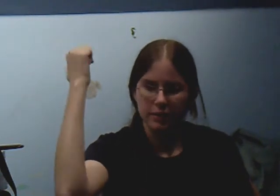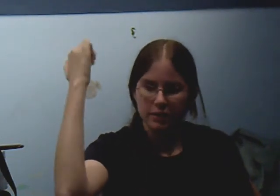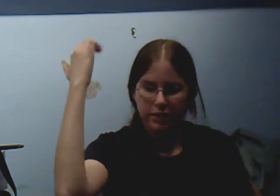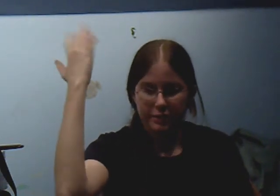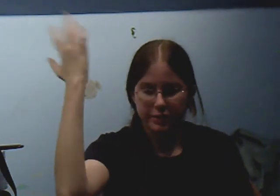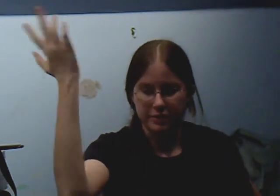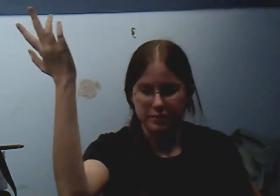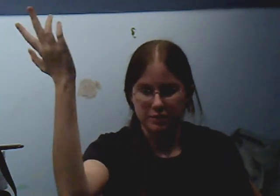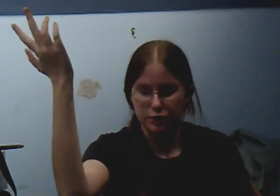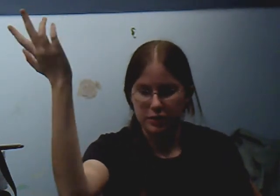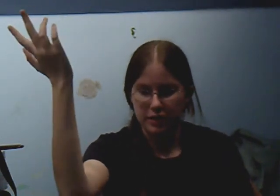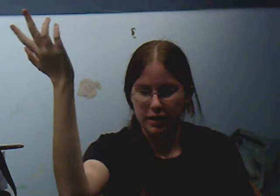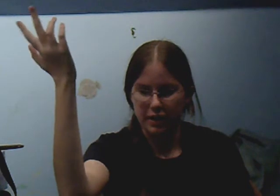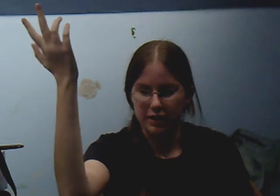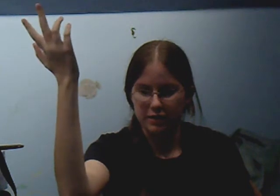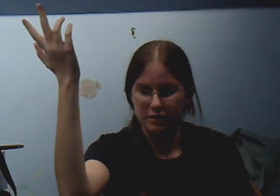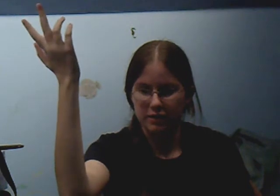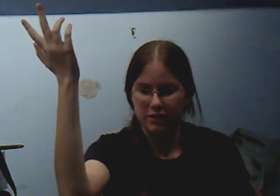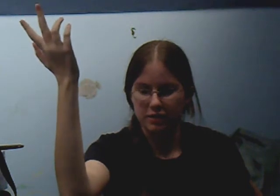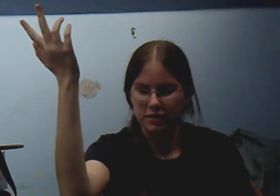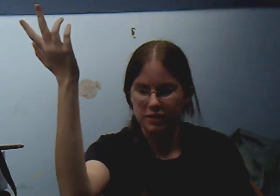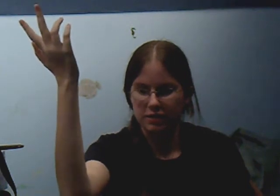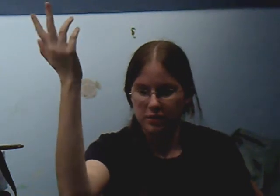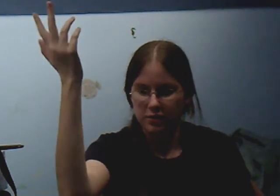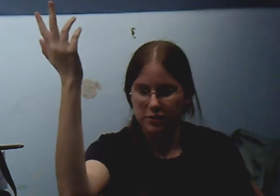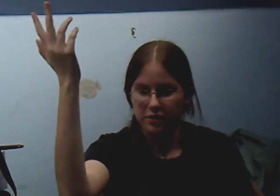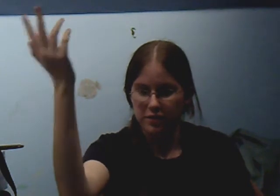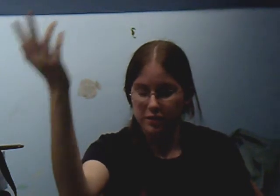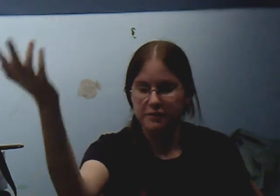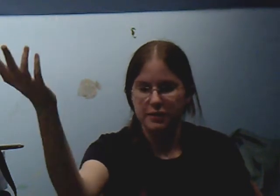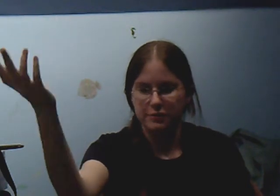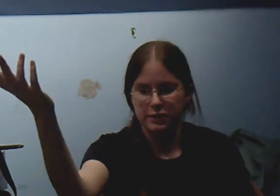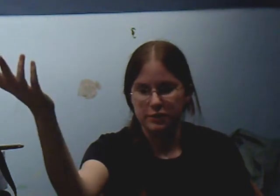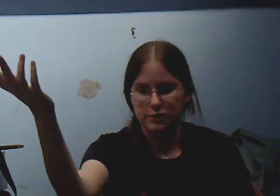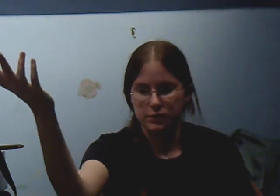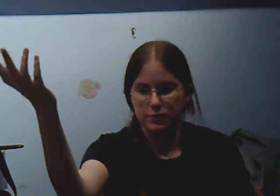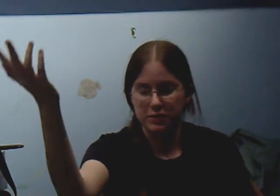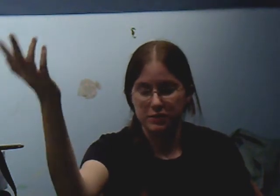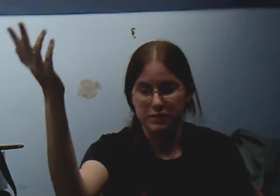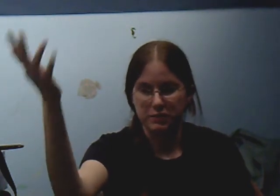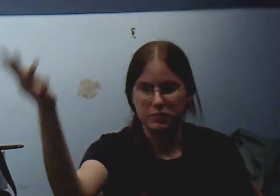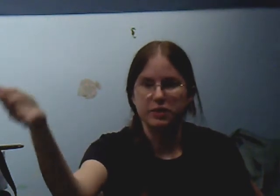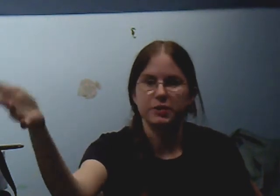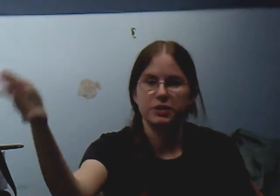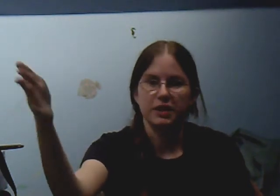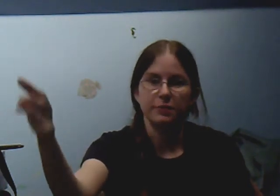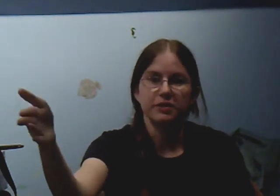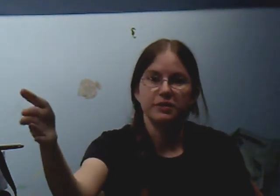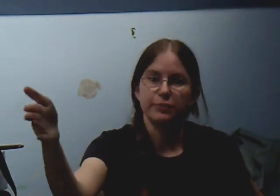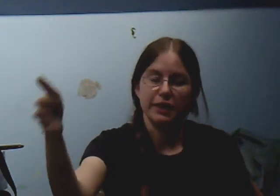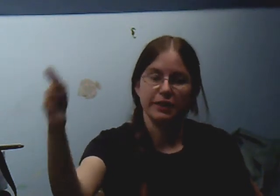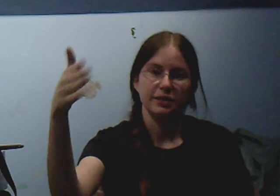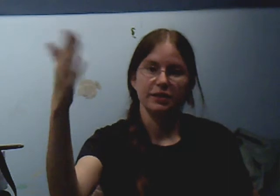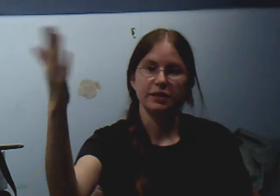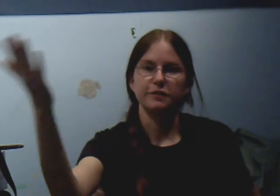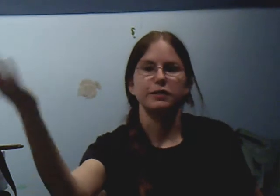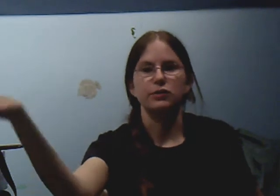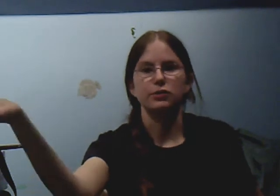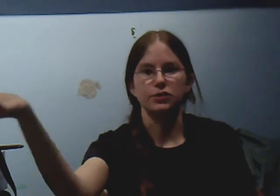I talked to someone, and their favorite was, like, pretty much the opposite of mine. Their favorite